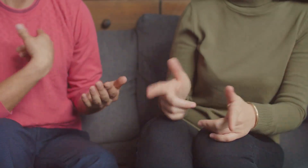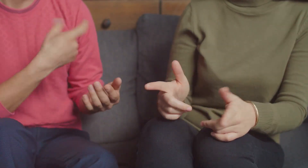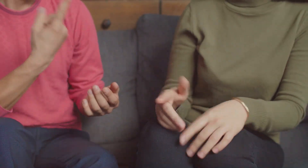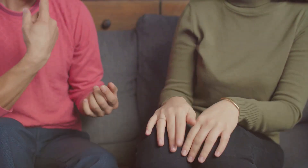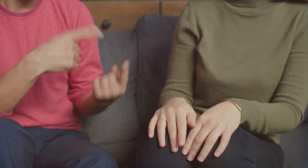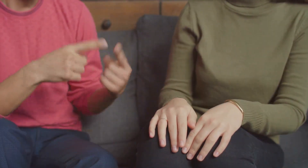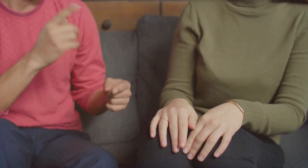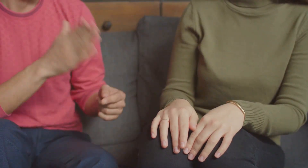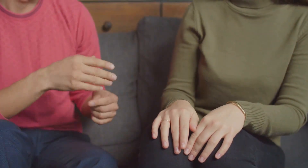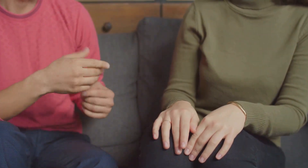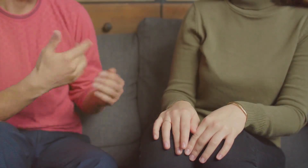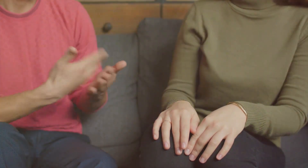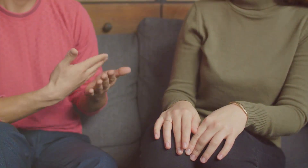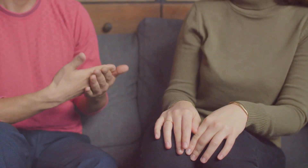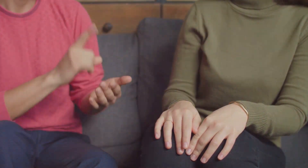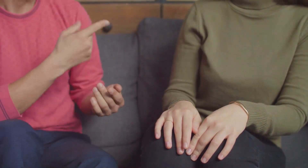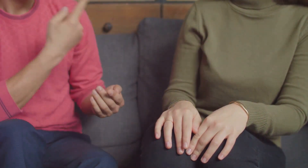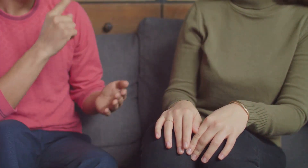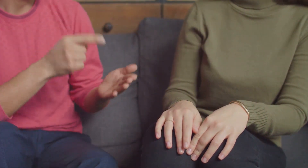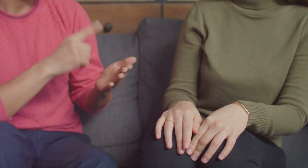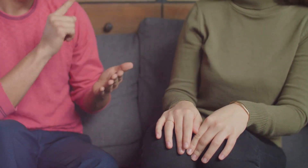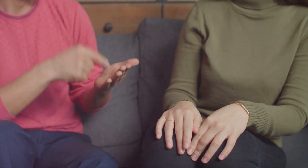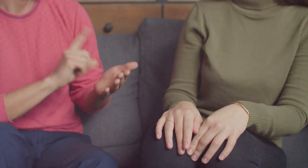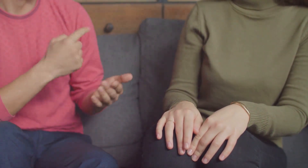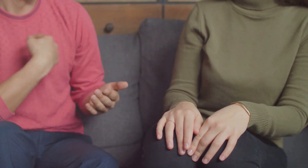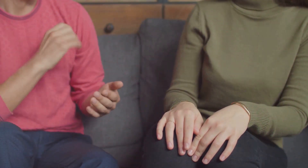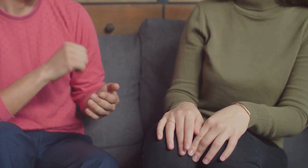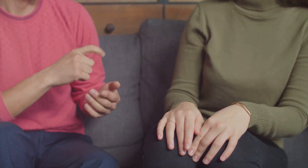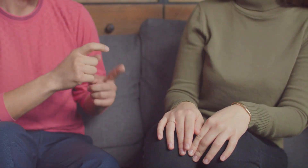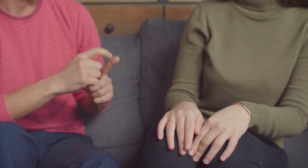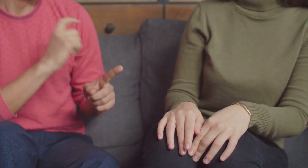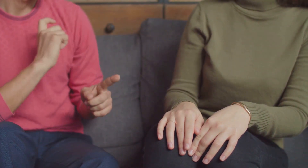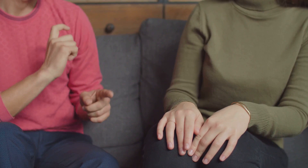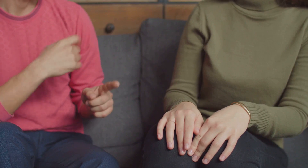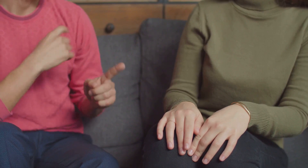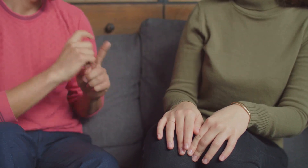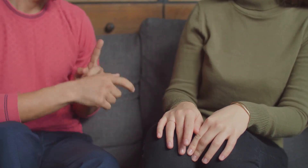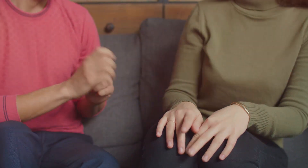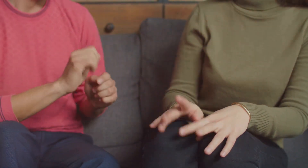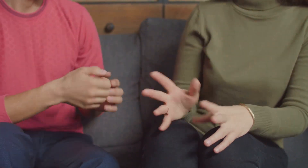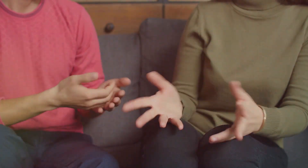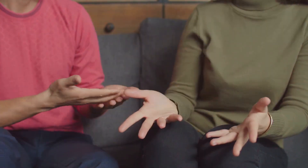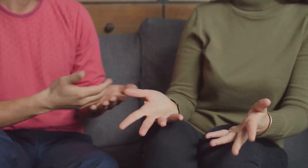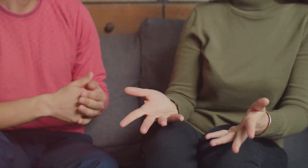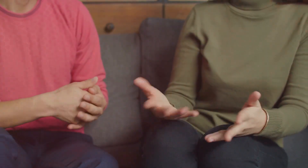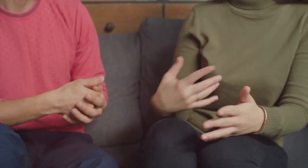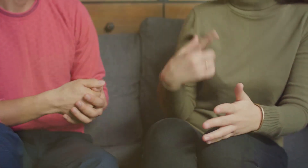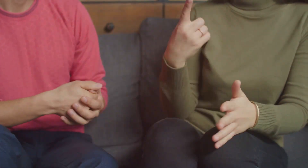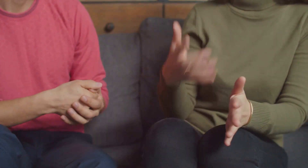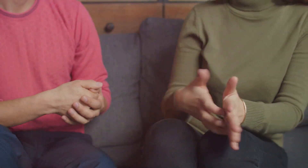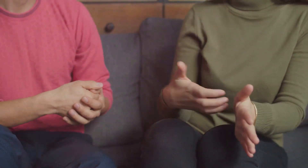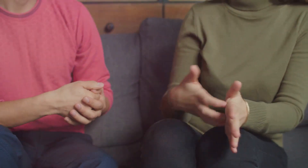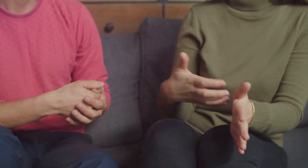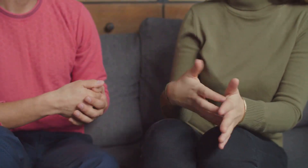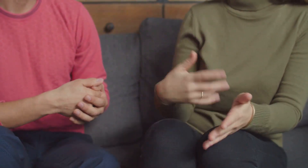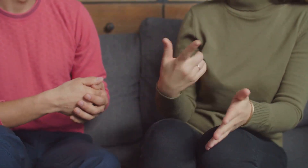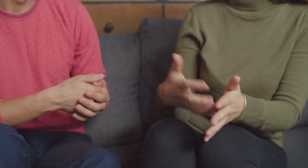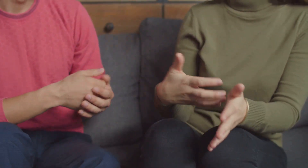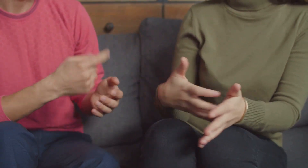collection of signs. Just as English has different accents and dialects, ASL has its own regional variations. These variations